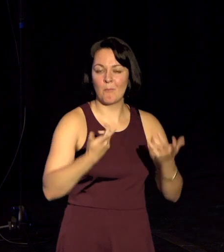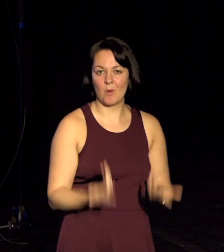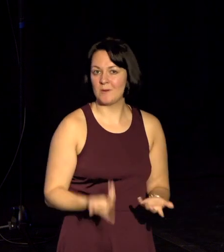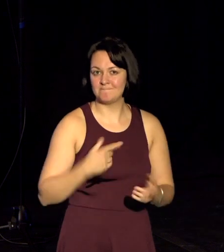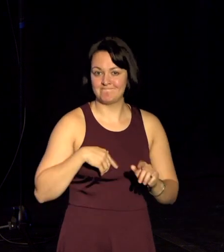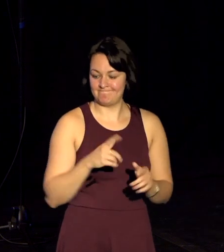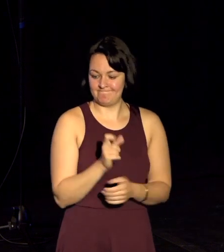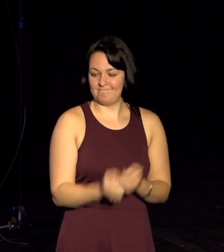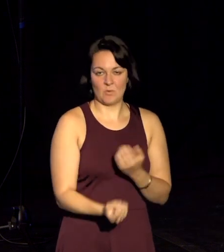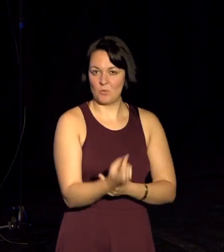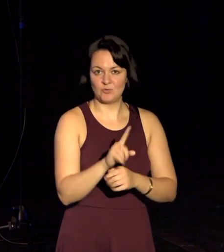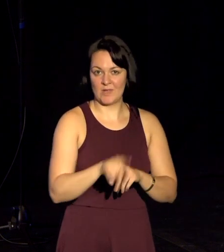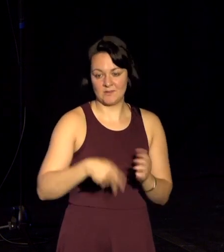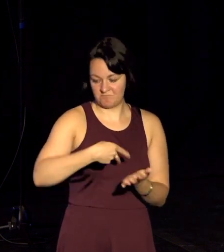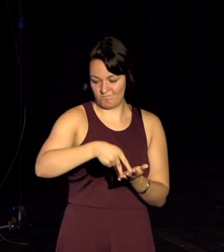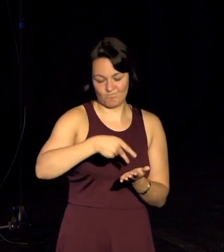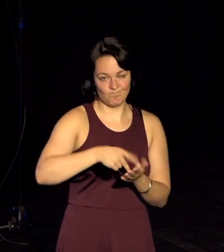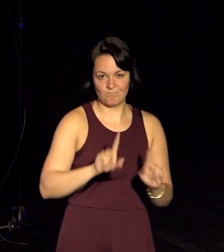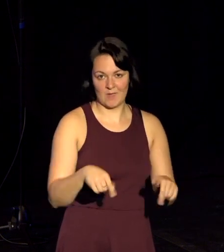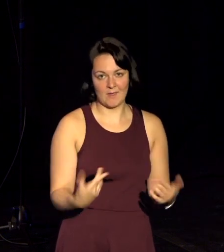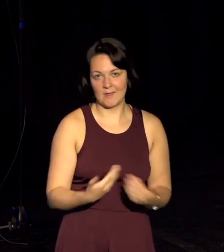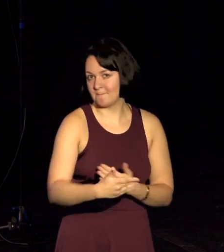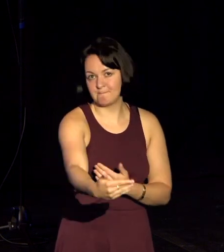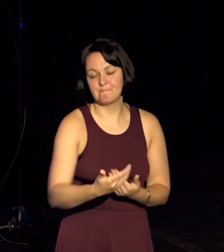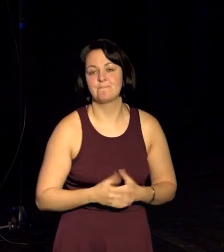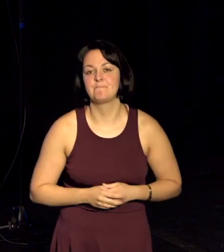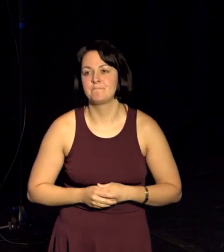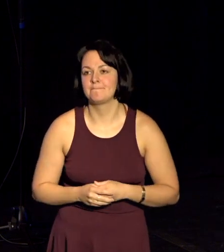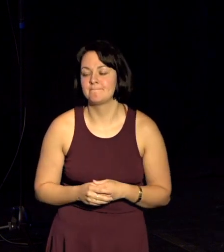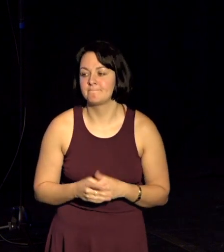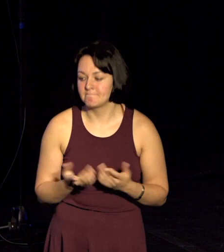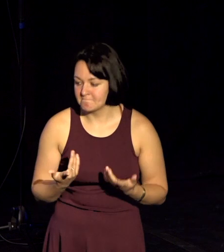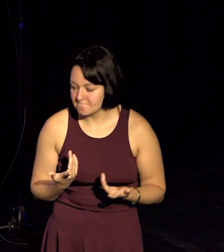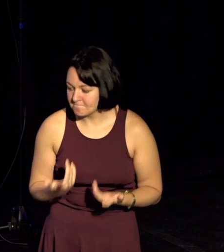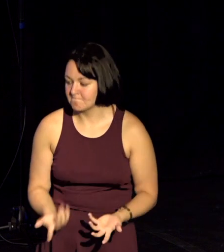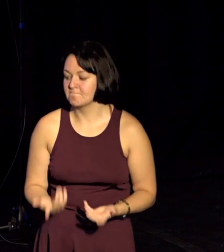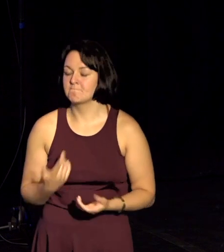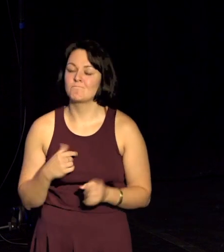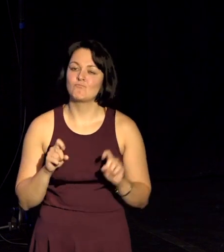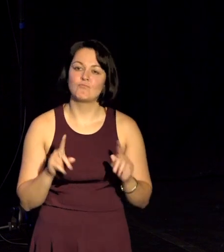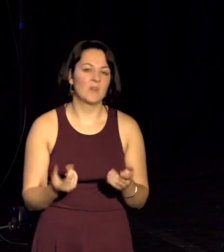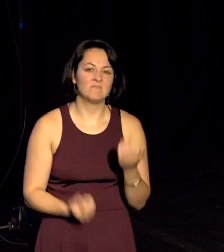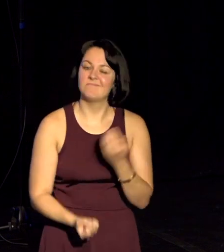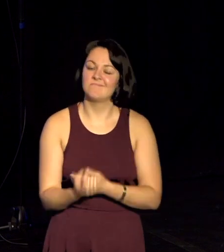And just like every other story you hear, I said, not me, man, not going to happen.